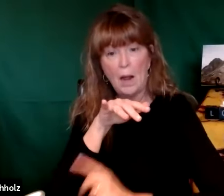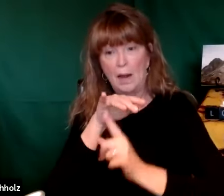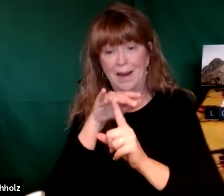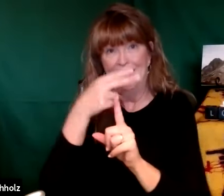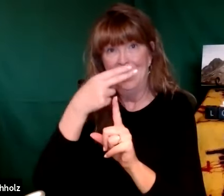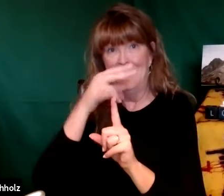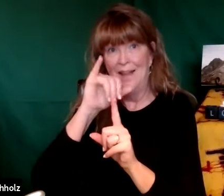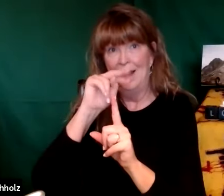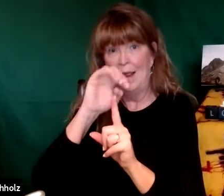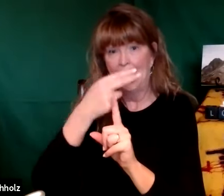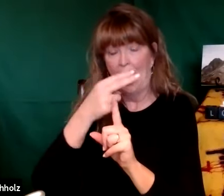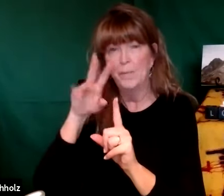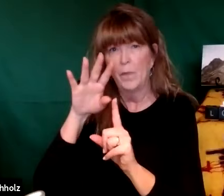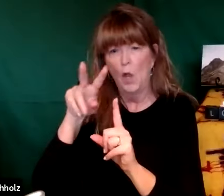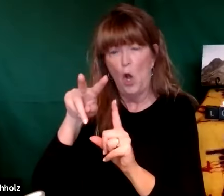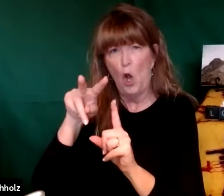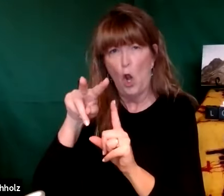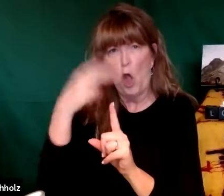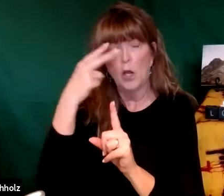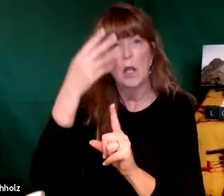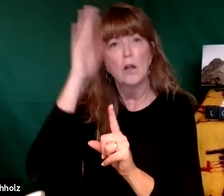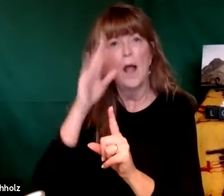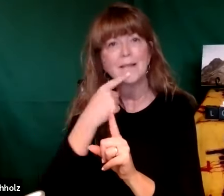that word is when you see the word HINE